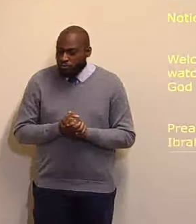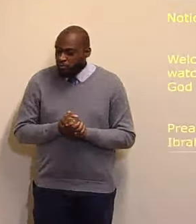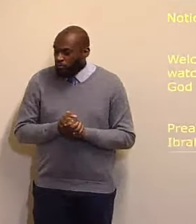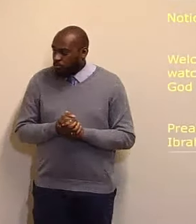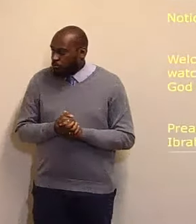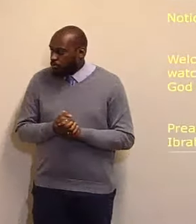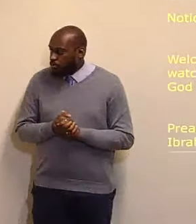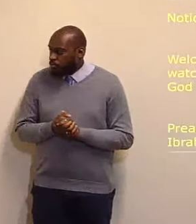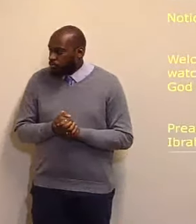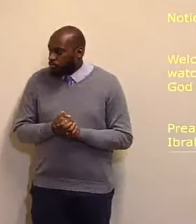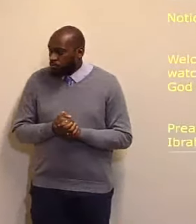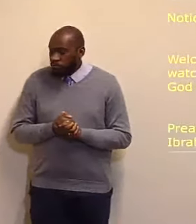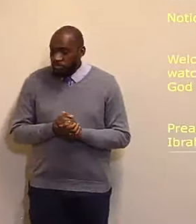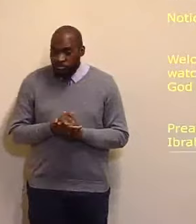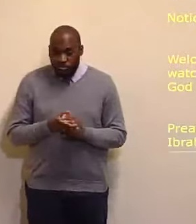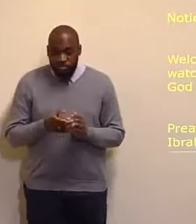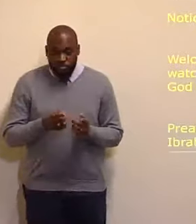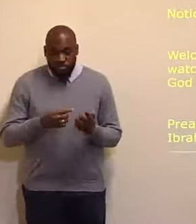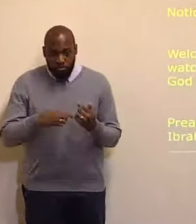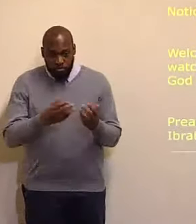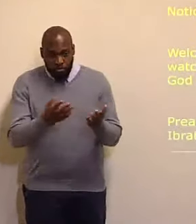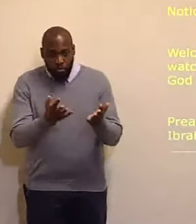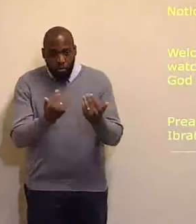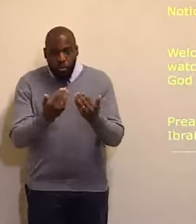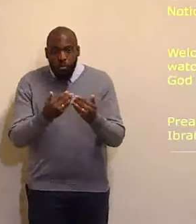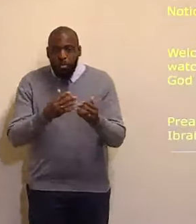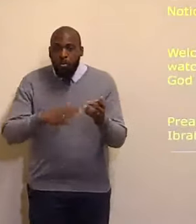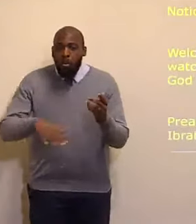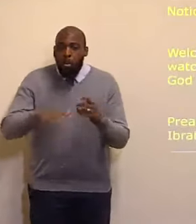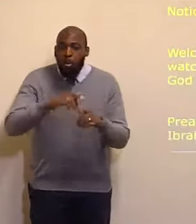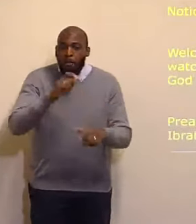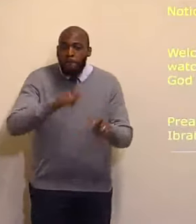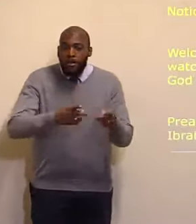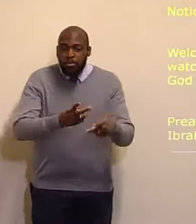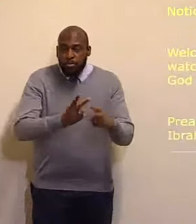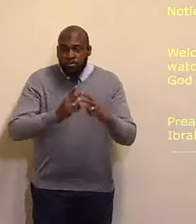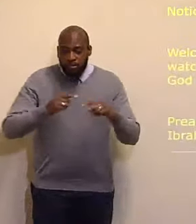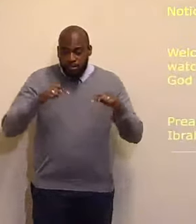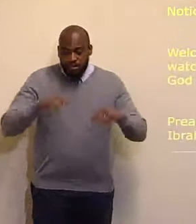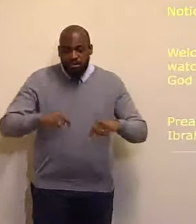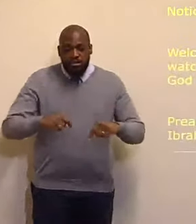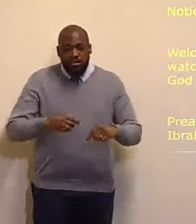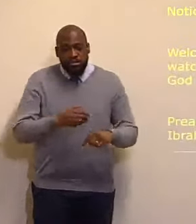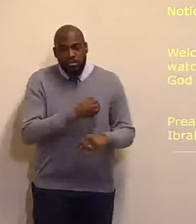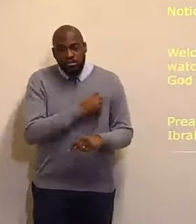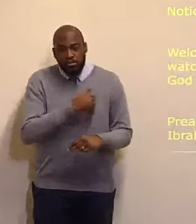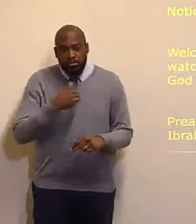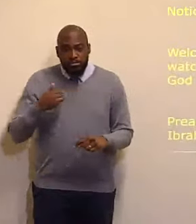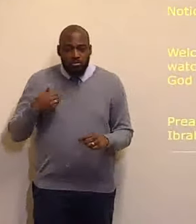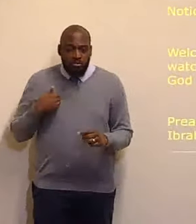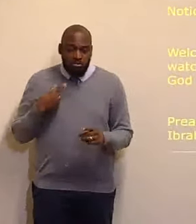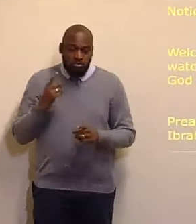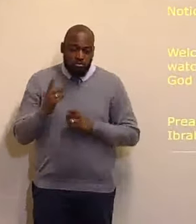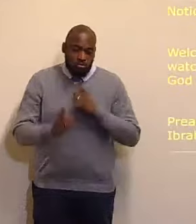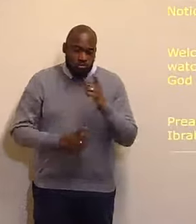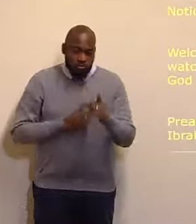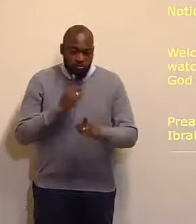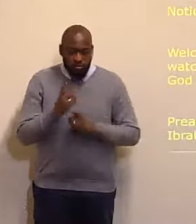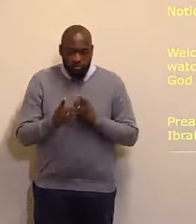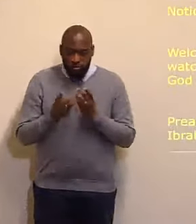We give a sincere welcome To all who are visitors with us For our worship this morning